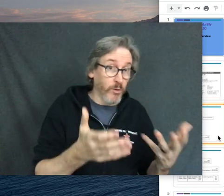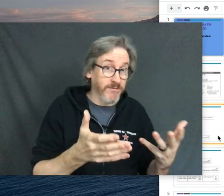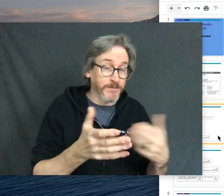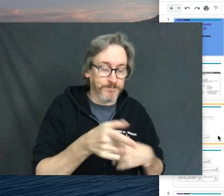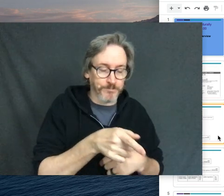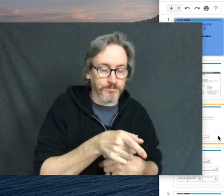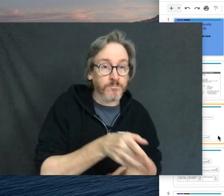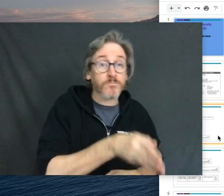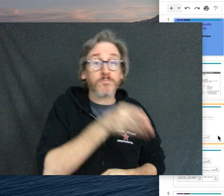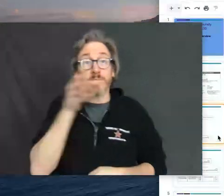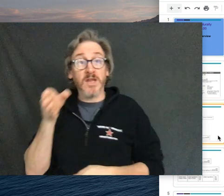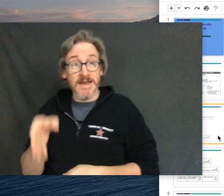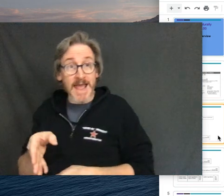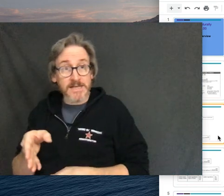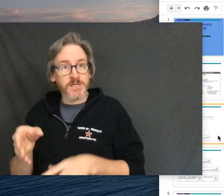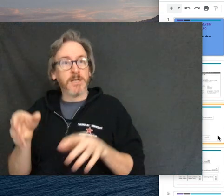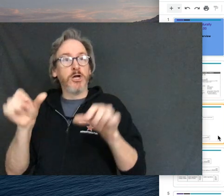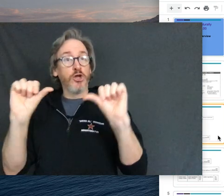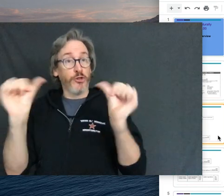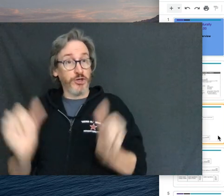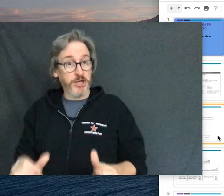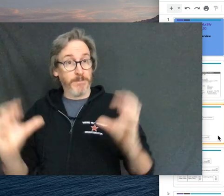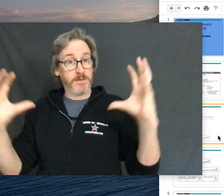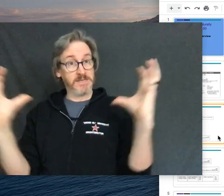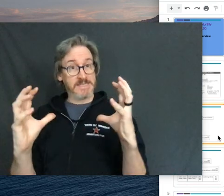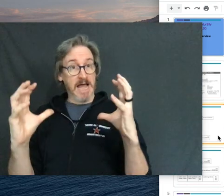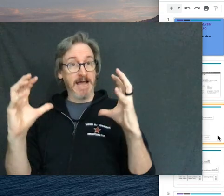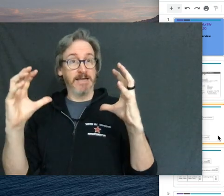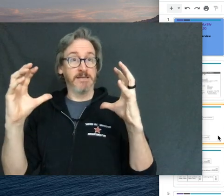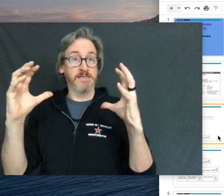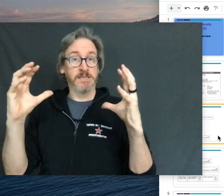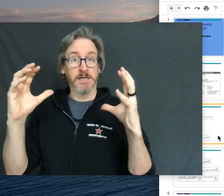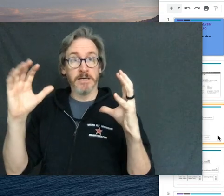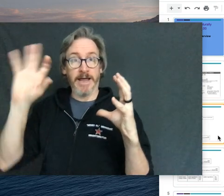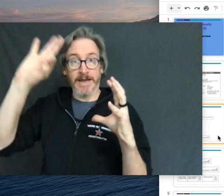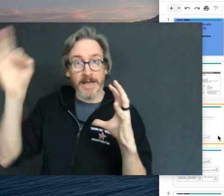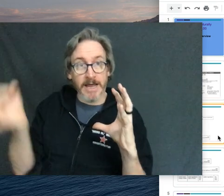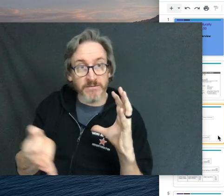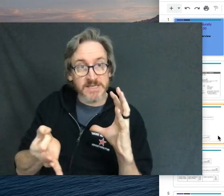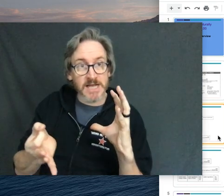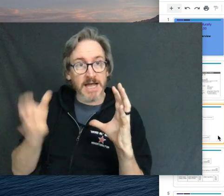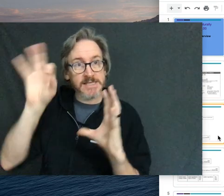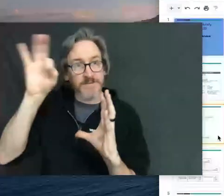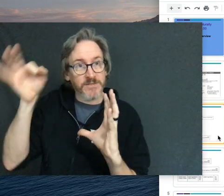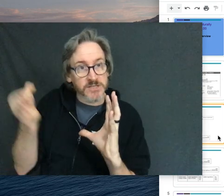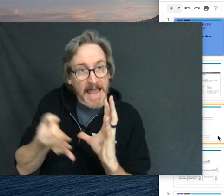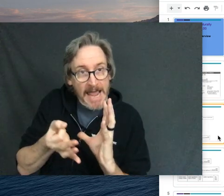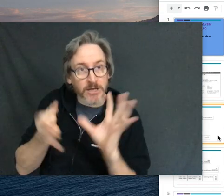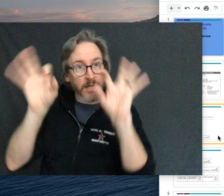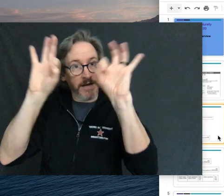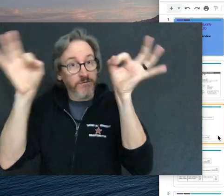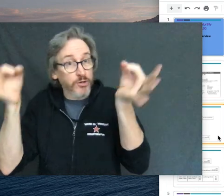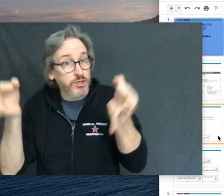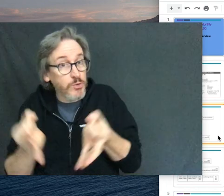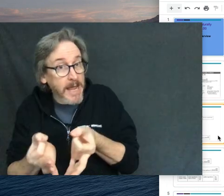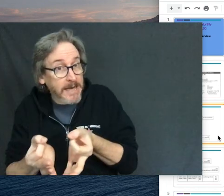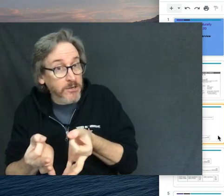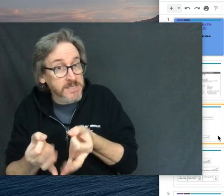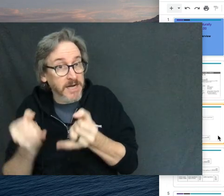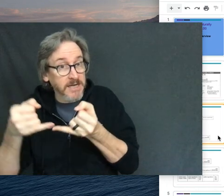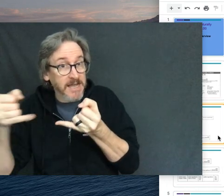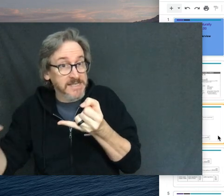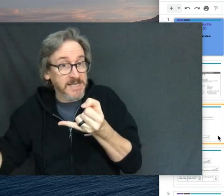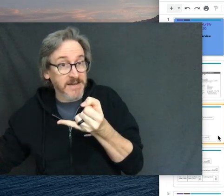rubber, whatever. Next, the shape, size, any kind of designs, if there's a handle on it, there are two